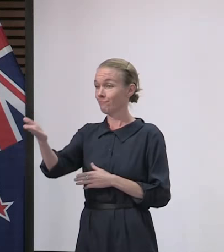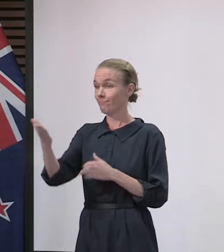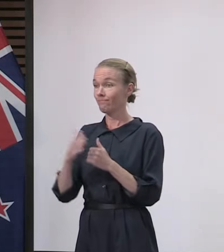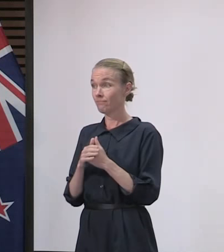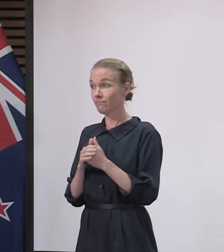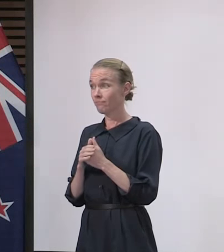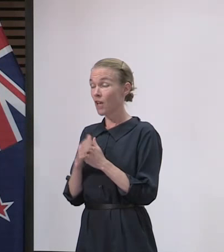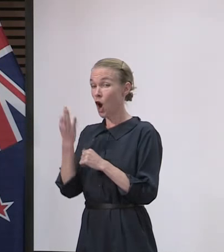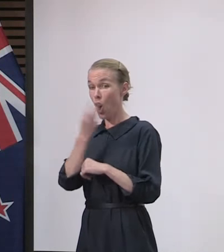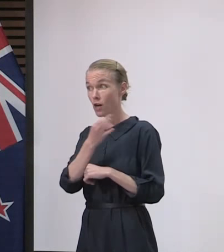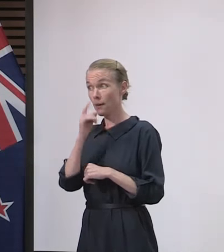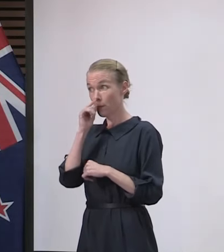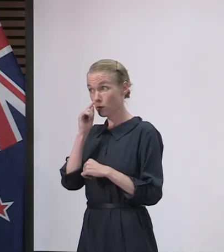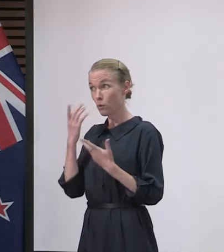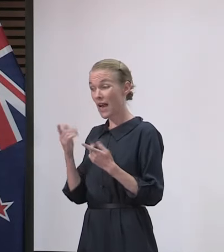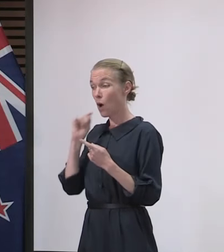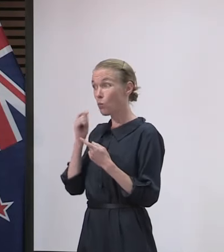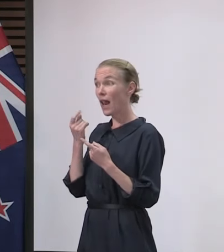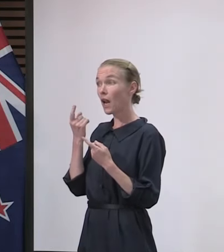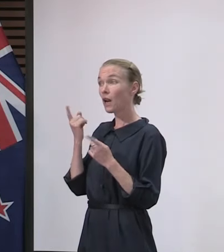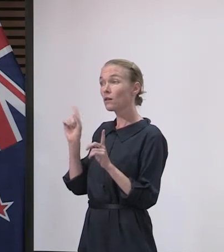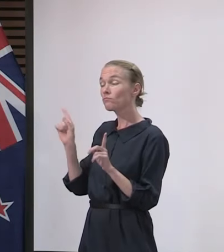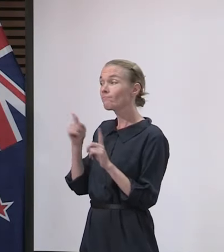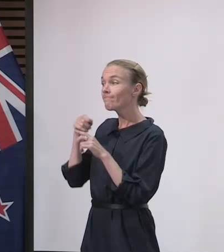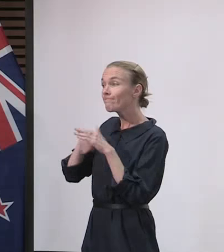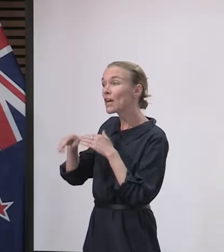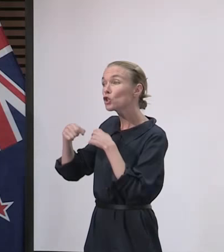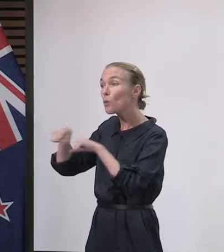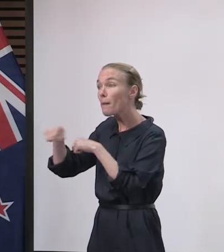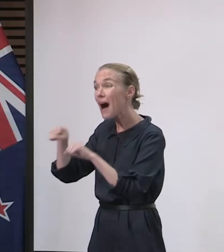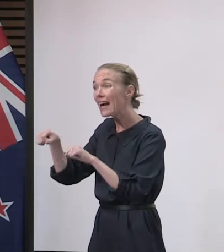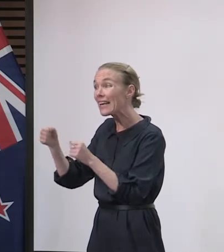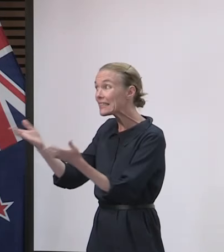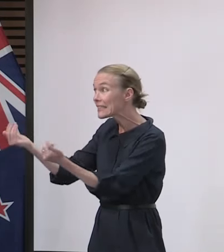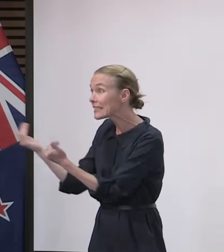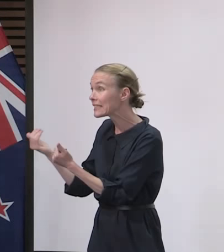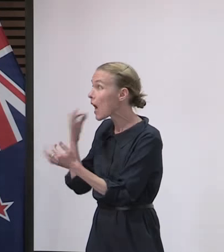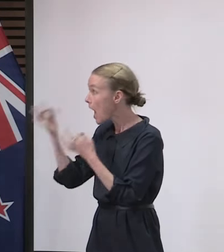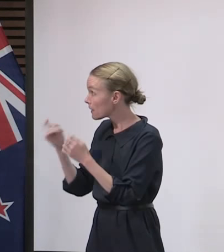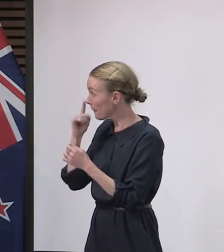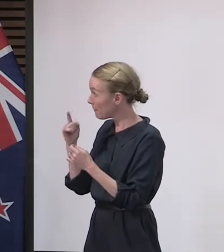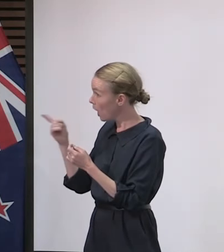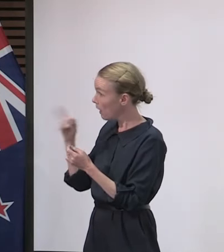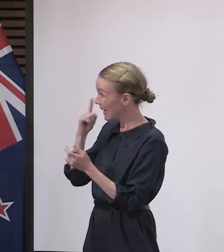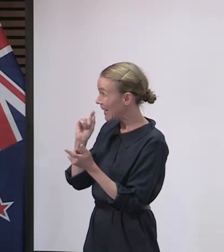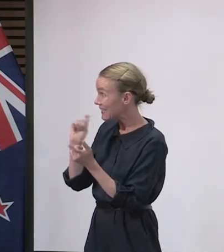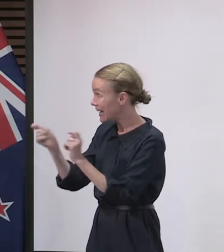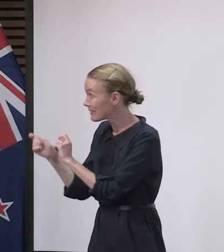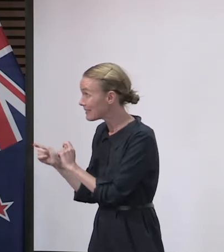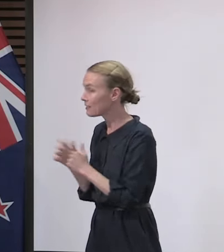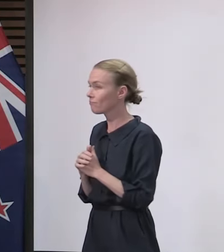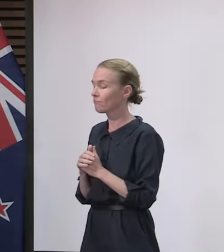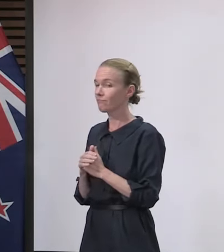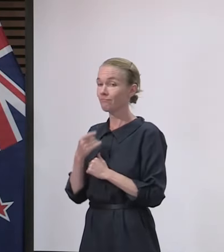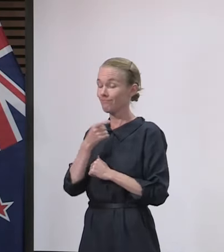At the moment, we've got a detailed plan being developed with proper epidemiological advice about the sort of sampling we